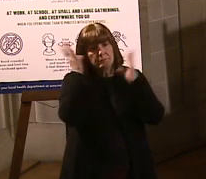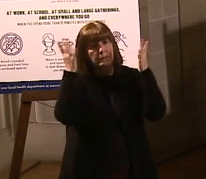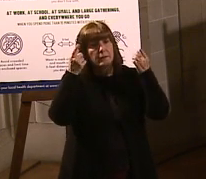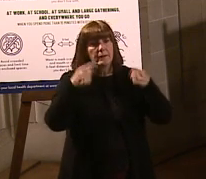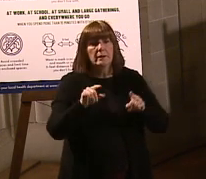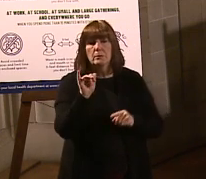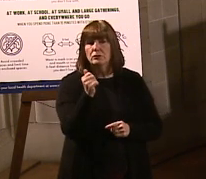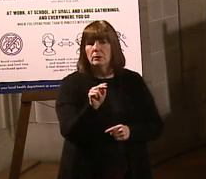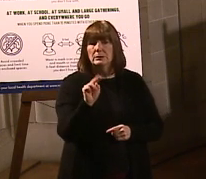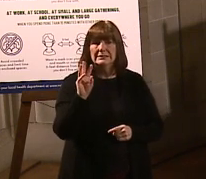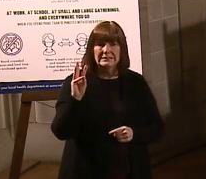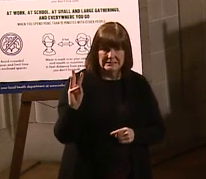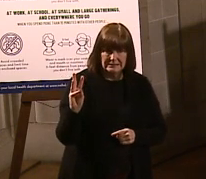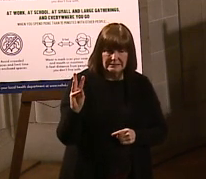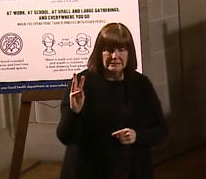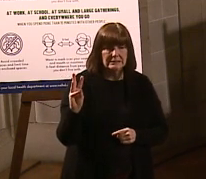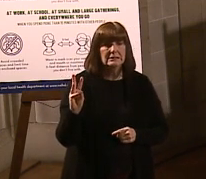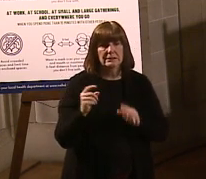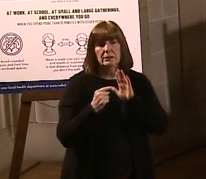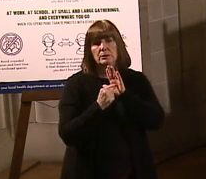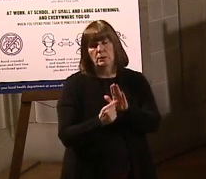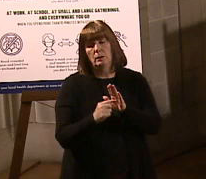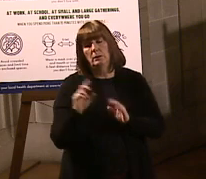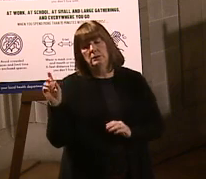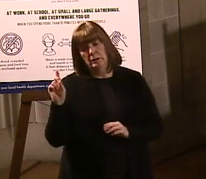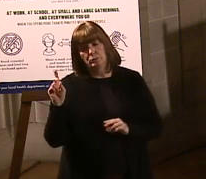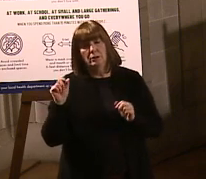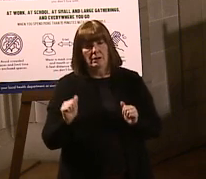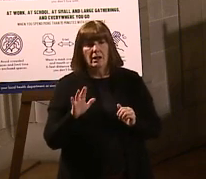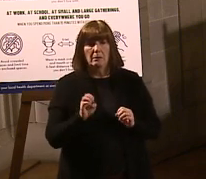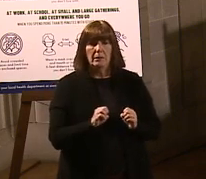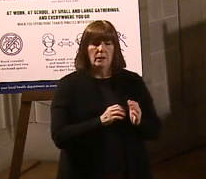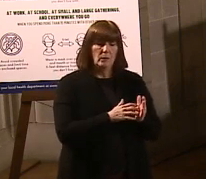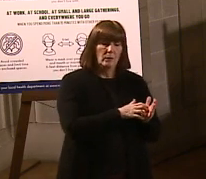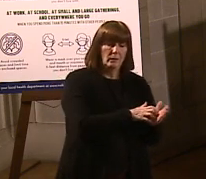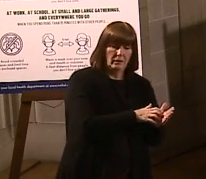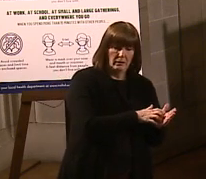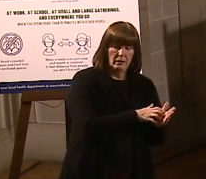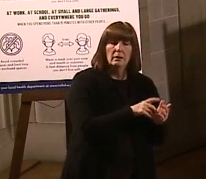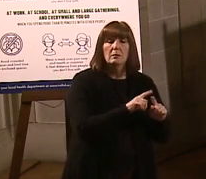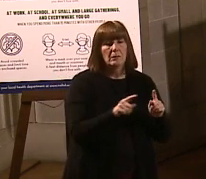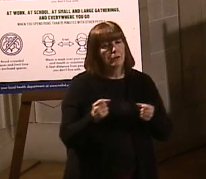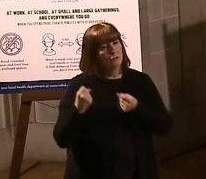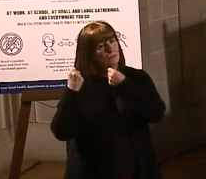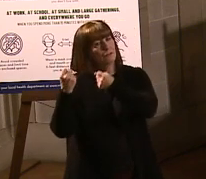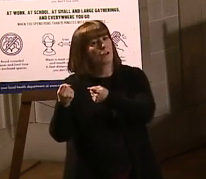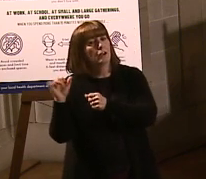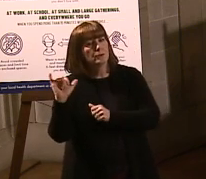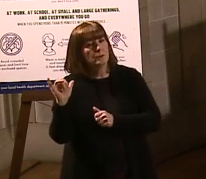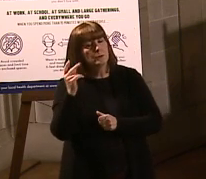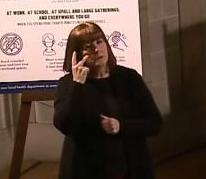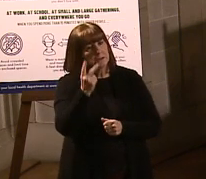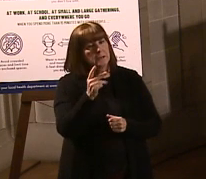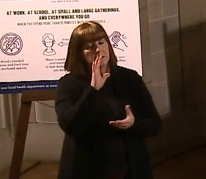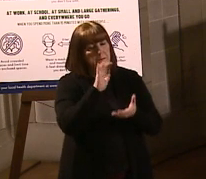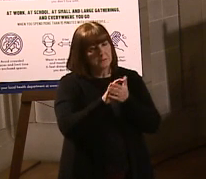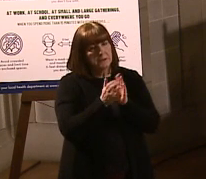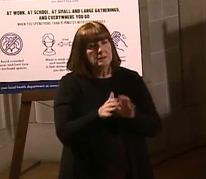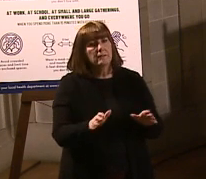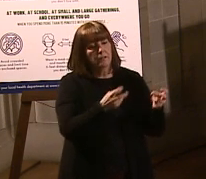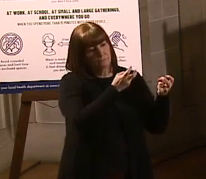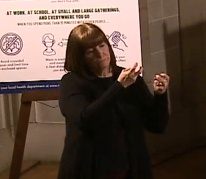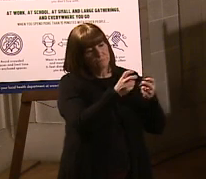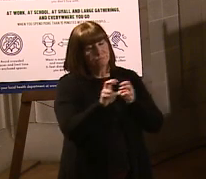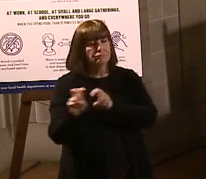which demonstrated that democracy can be fragile, it's also resilient. And we saw that, again, the peaceful transition of that power on